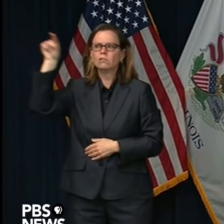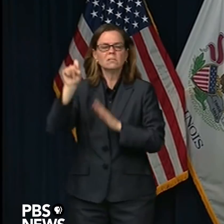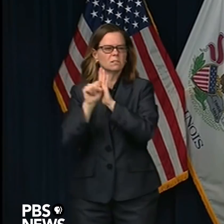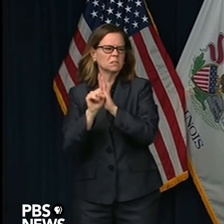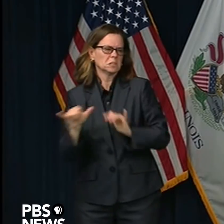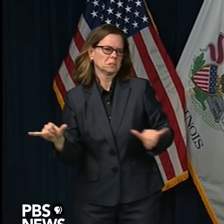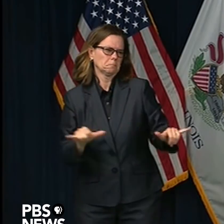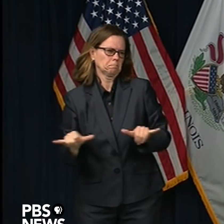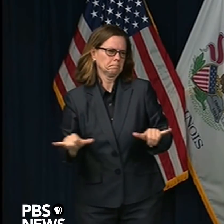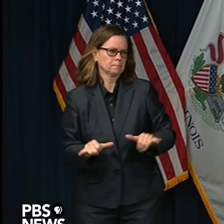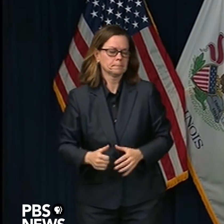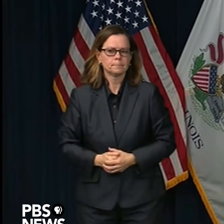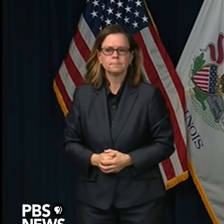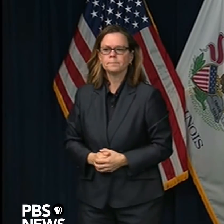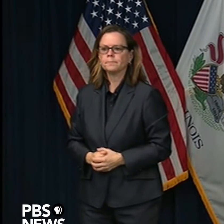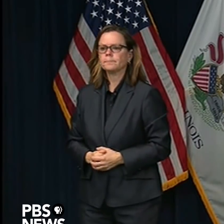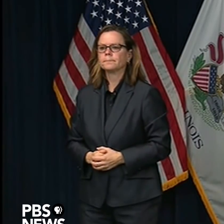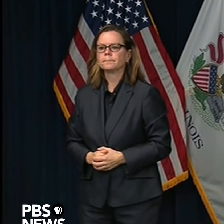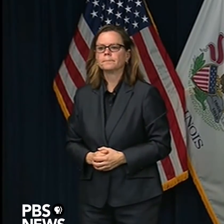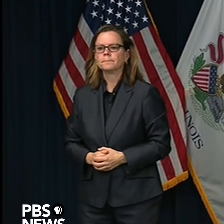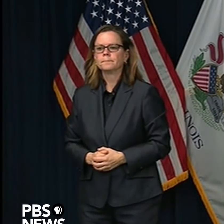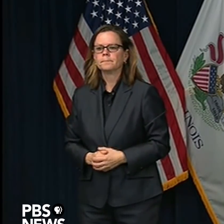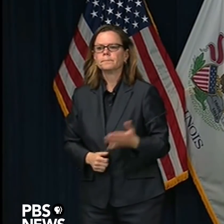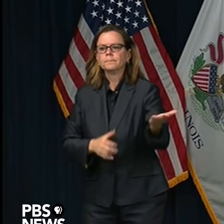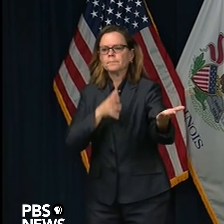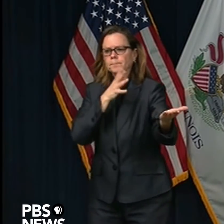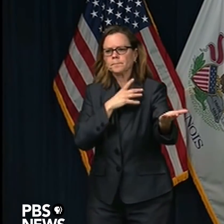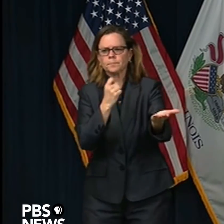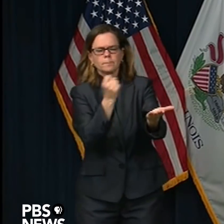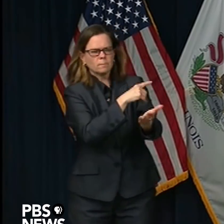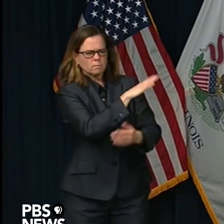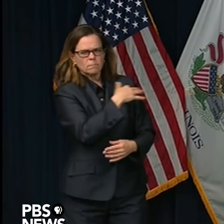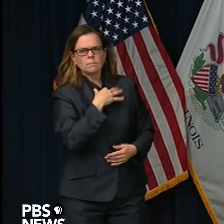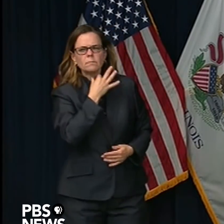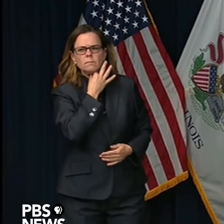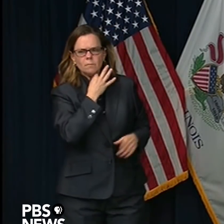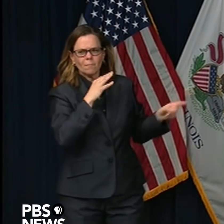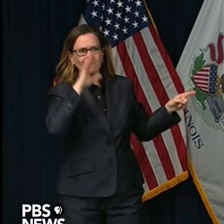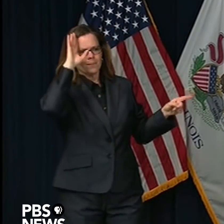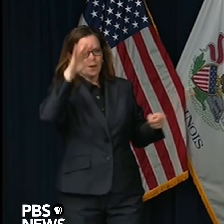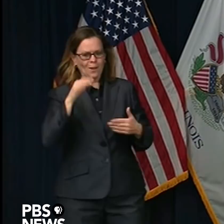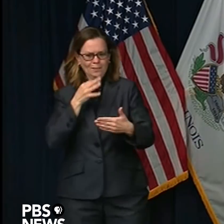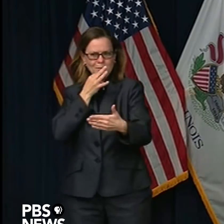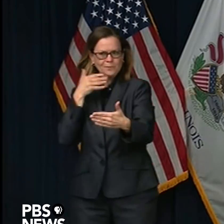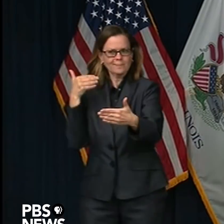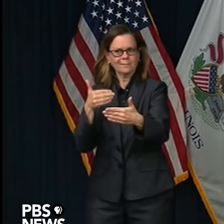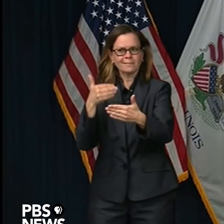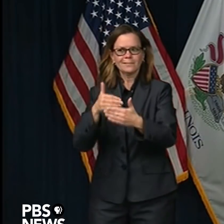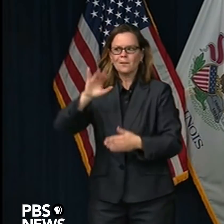plans. What should we expect for the summer, and could we go through this again come fall or winter?